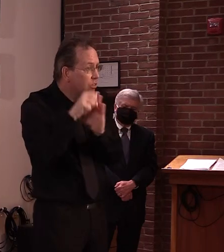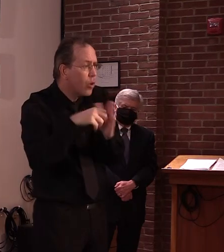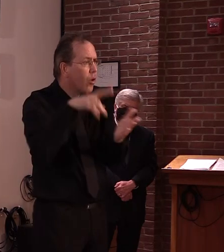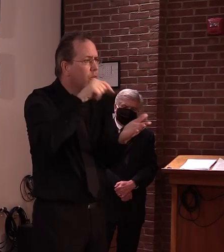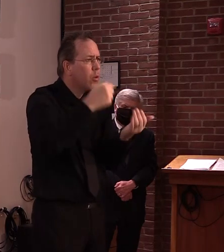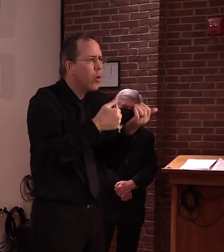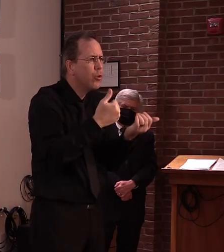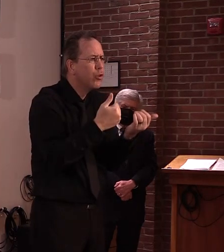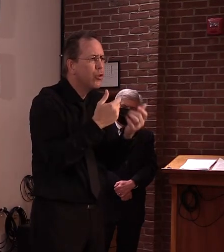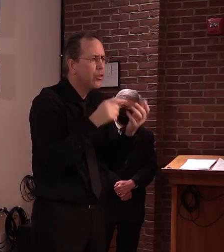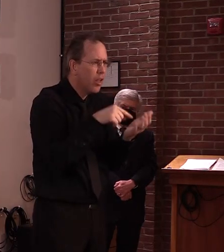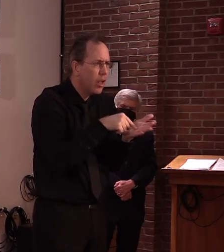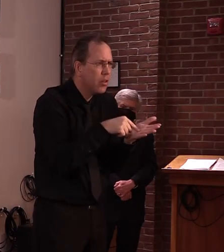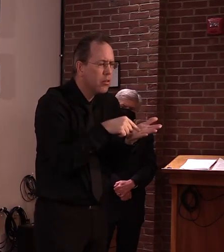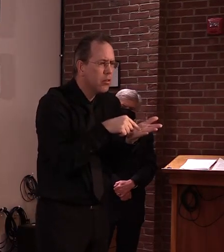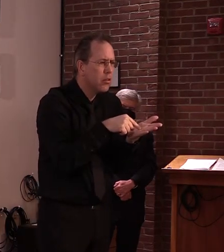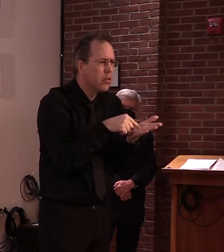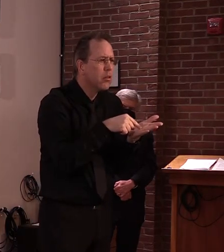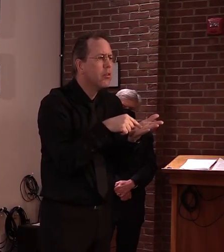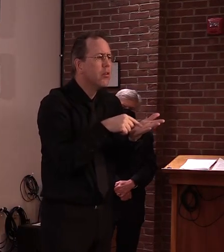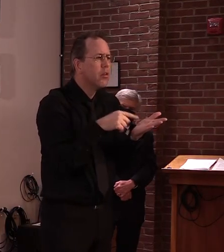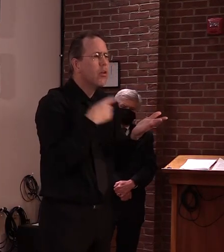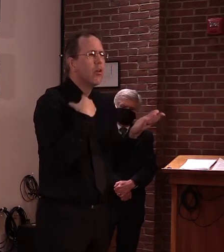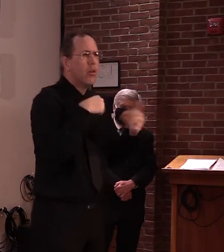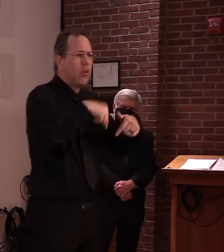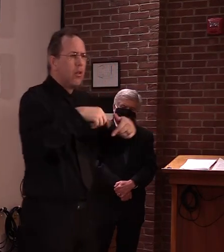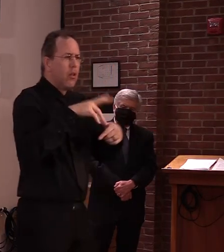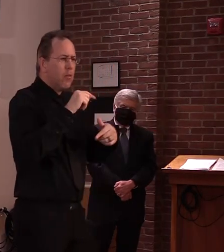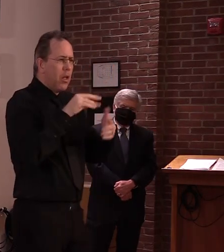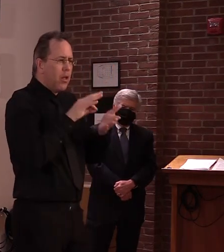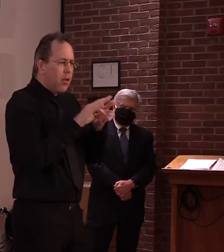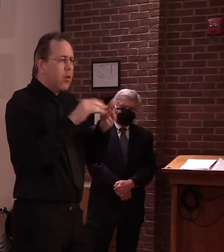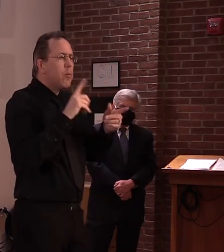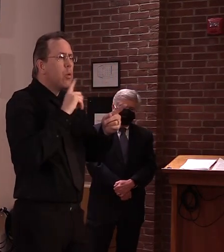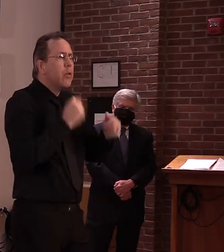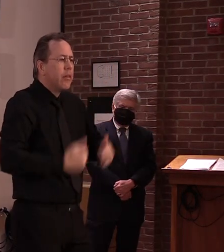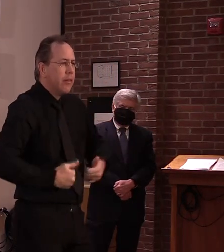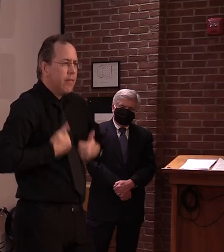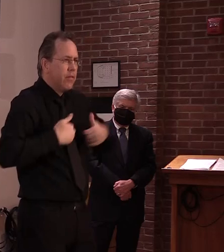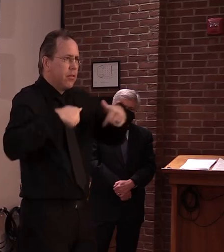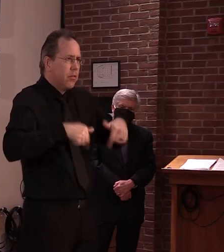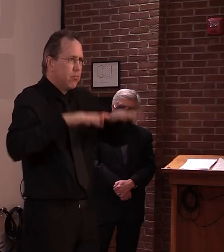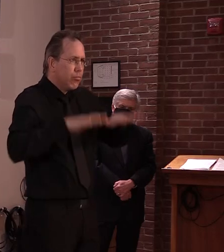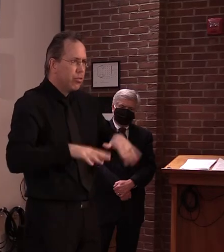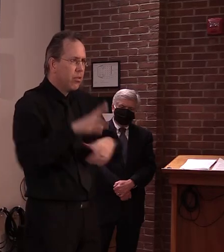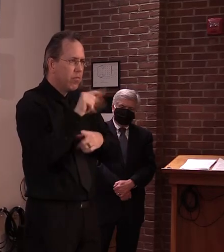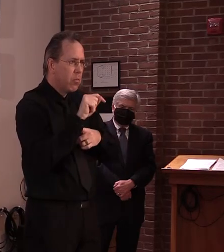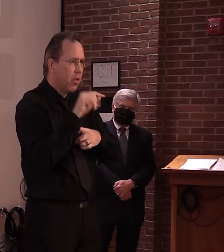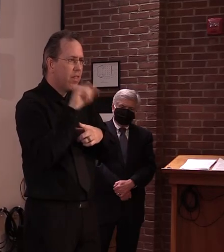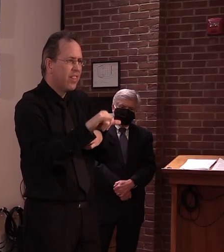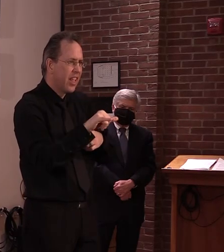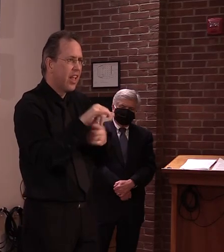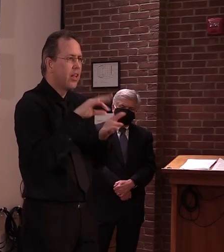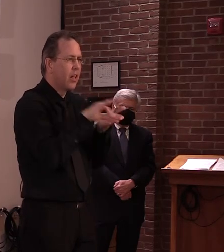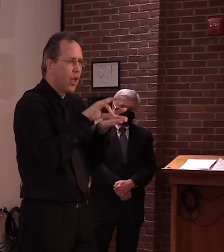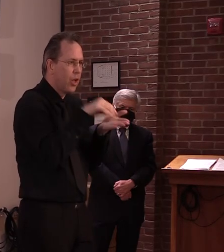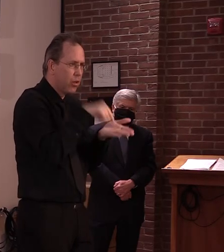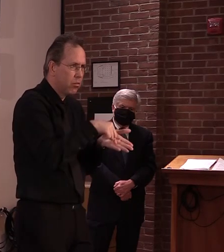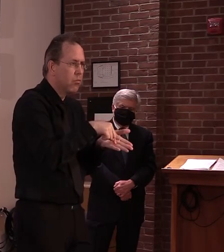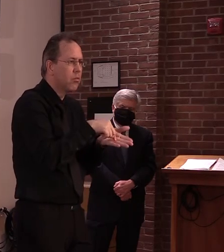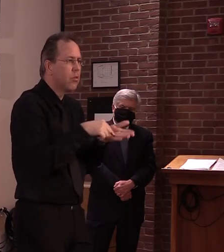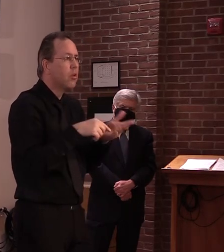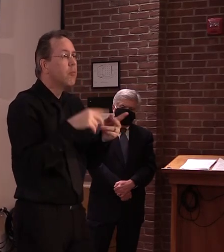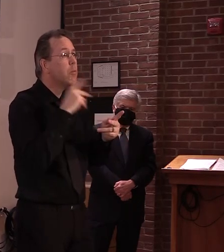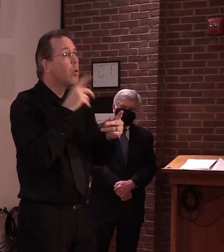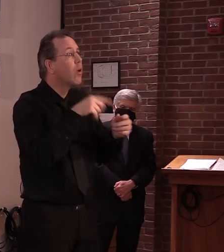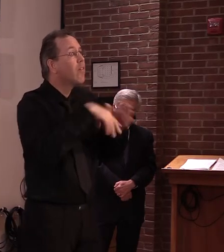-staters that were here in Vermont, such as workers, tourists, family visiting long-term that test positive